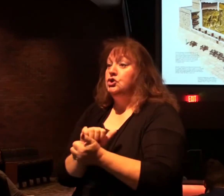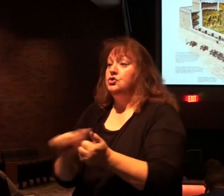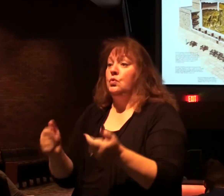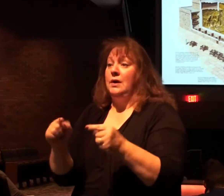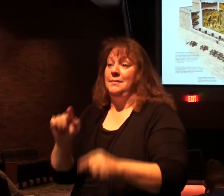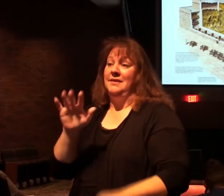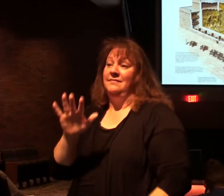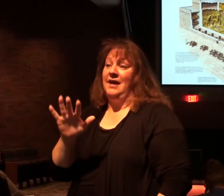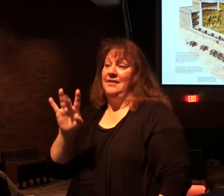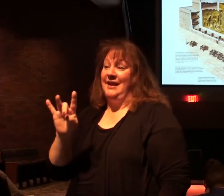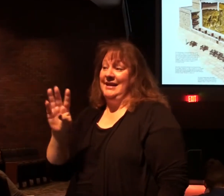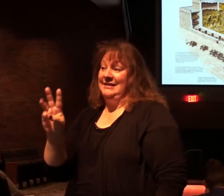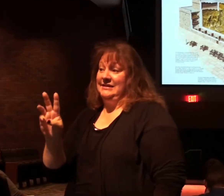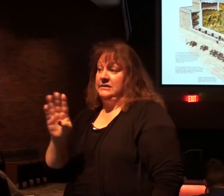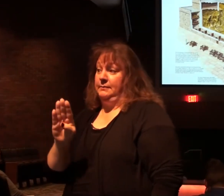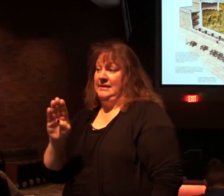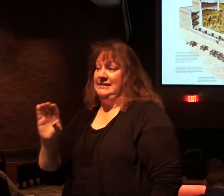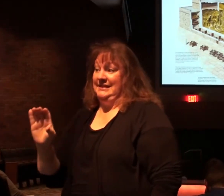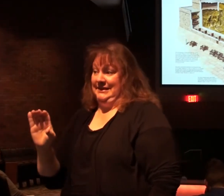B.C.